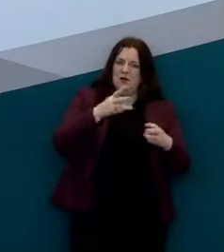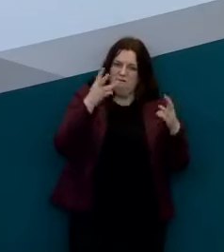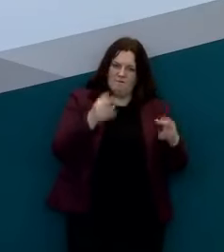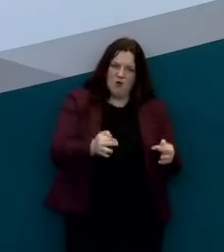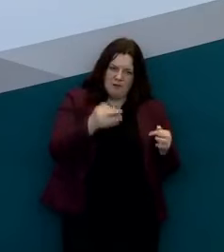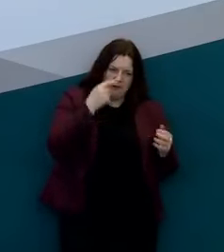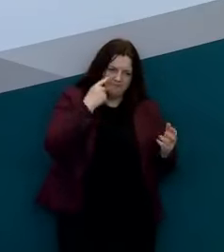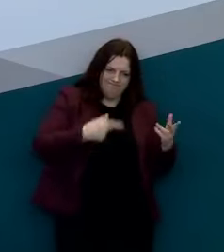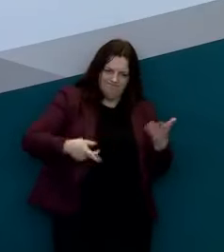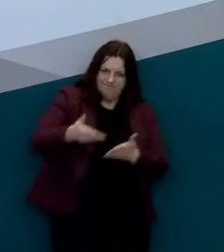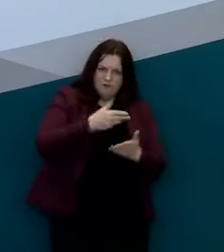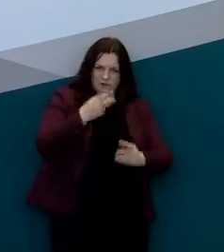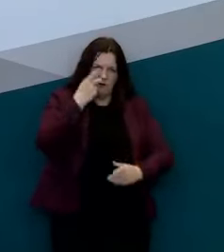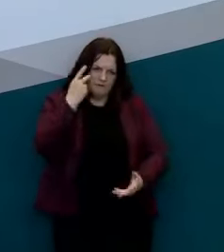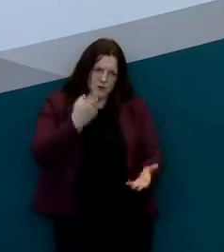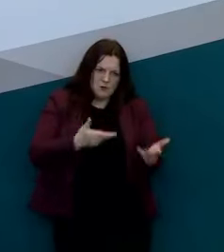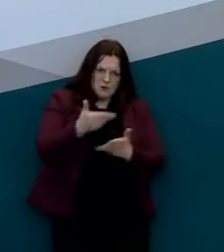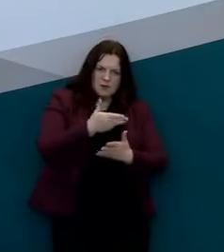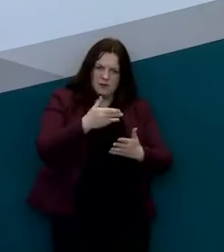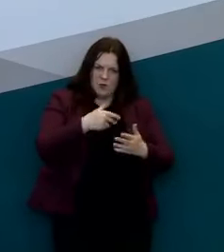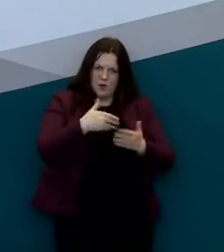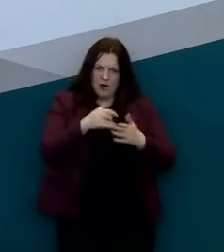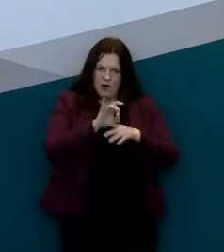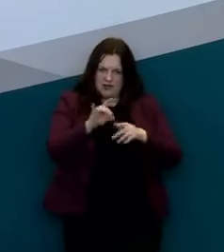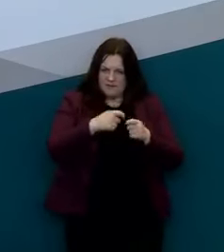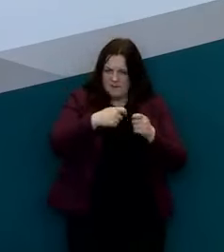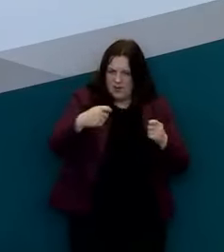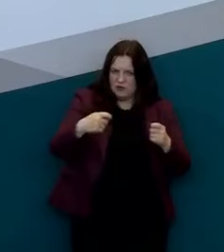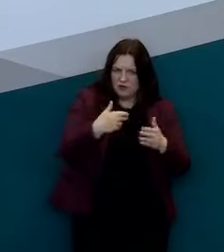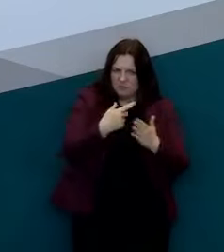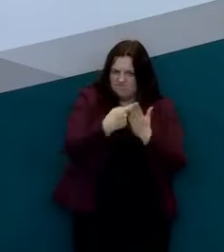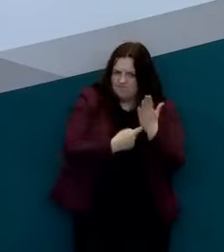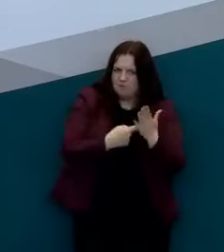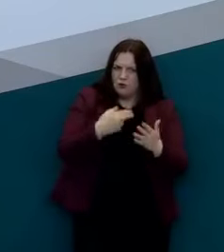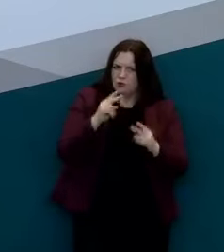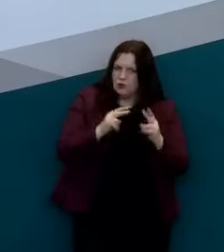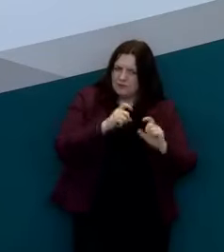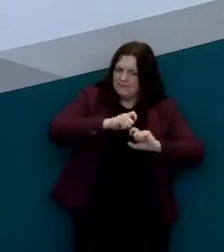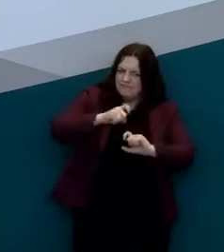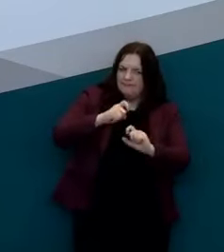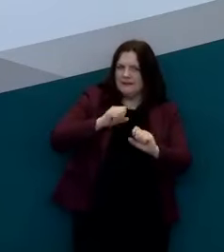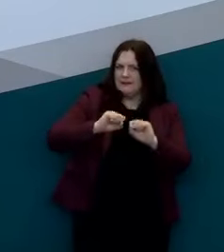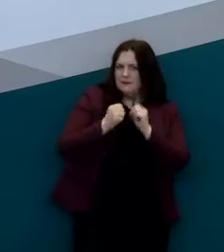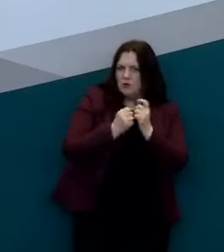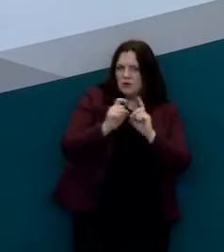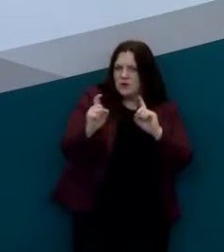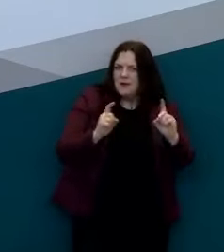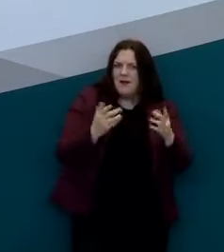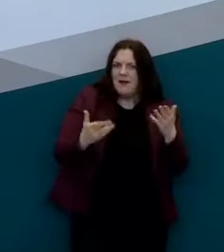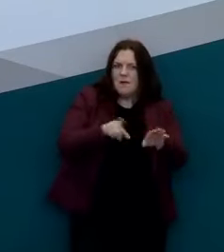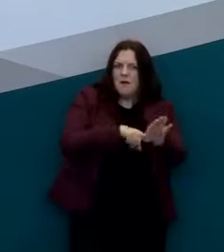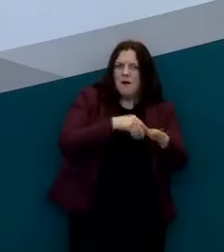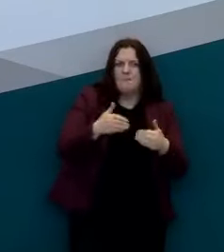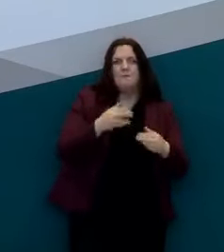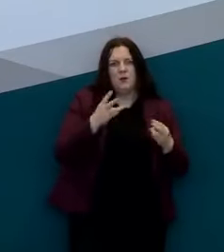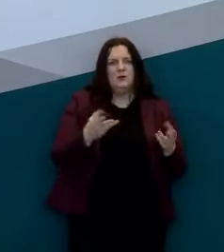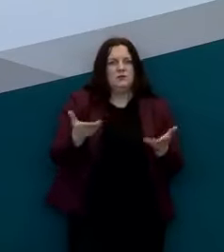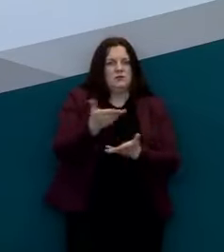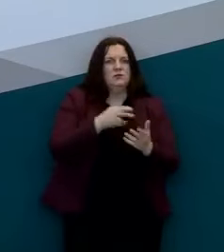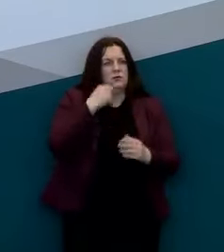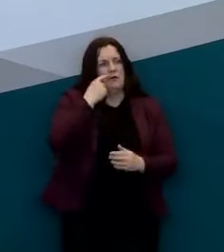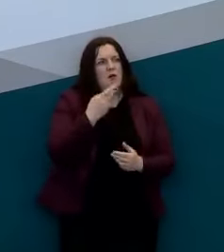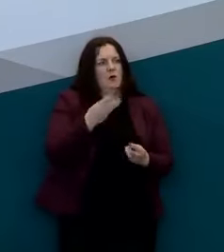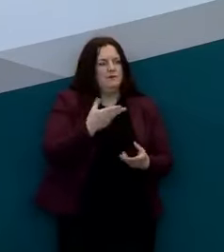again make an assessment of what period of time and what measures should pertain and we'll we'll deal with that in in in tomorrow's communications